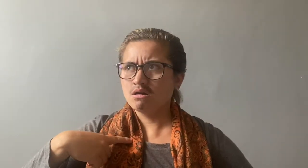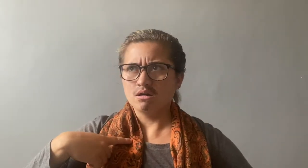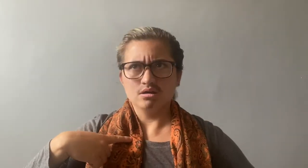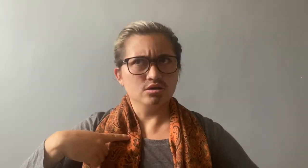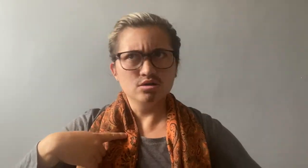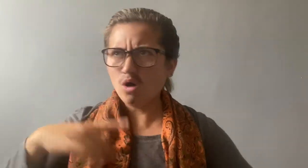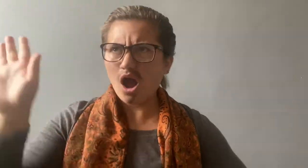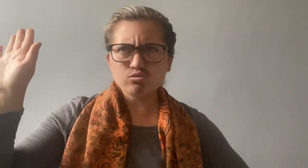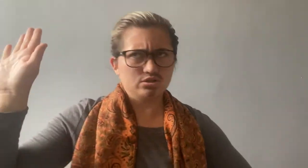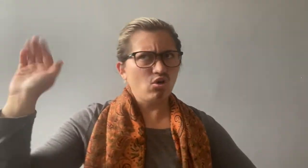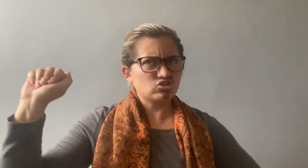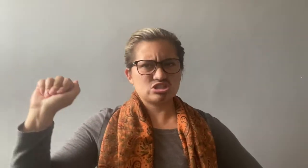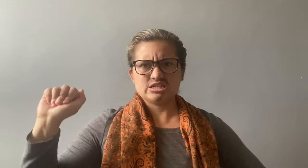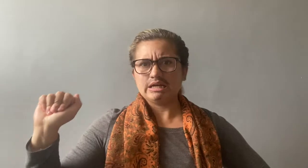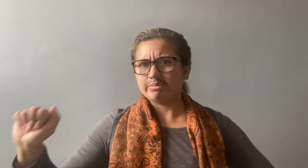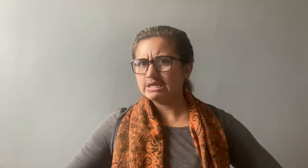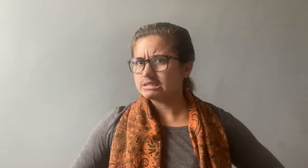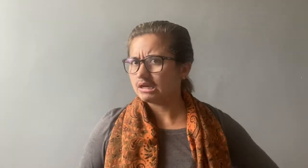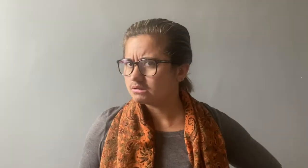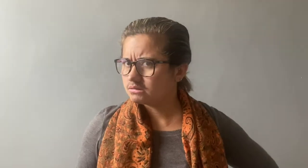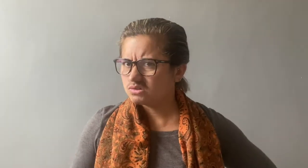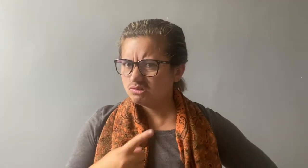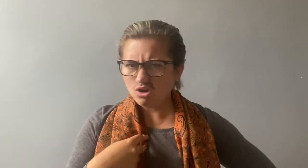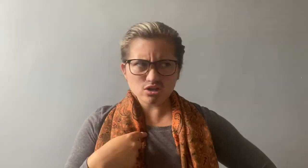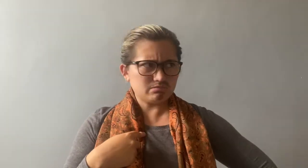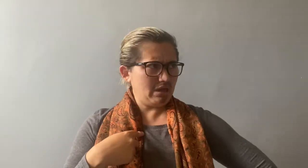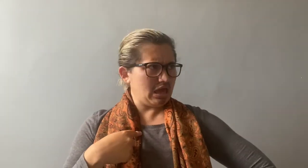No, I would not steal a pizza. Not me.